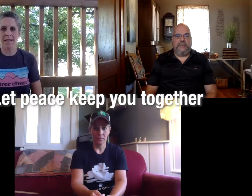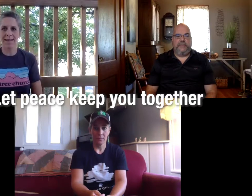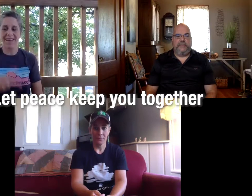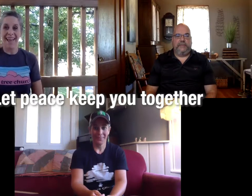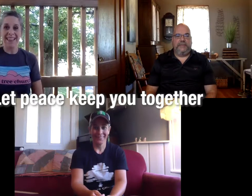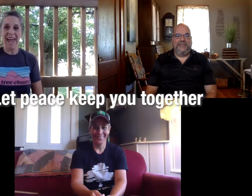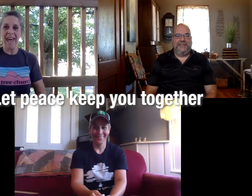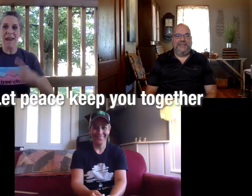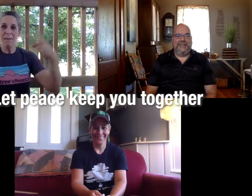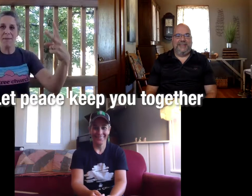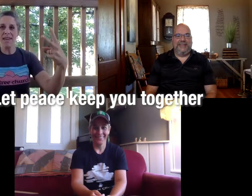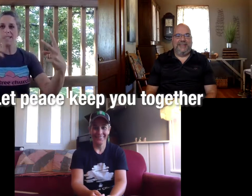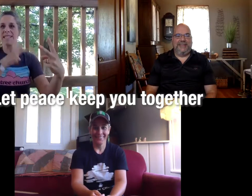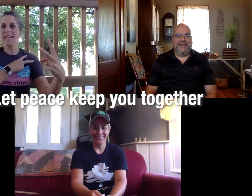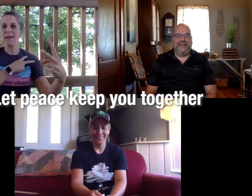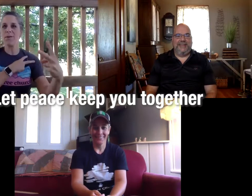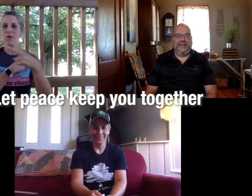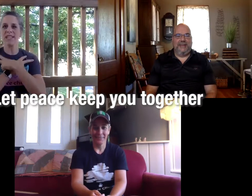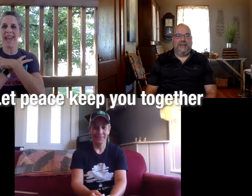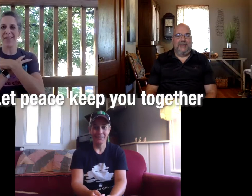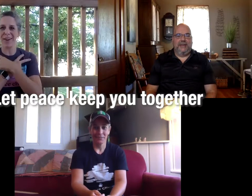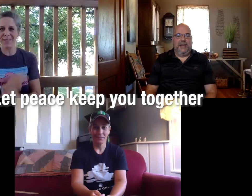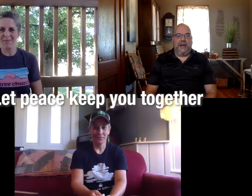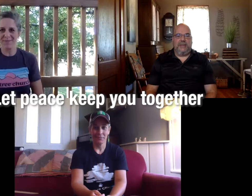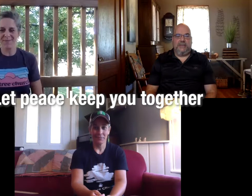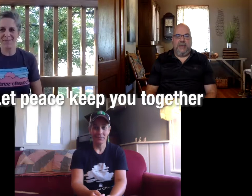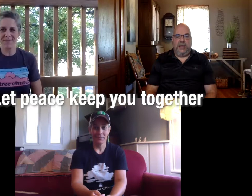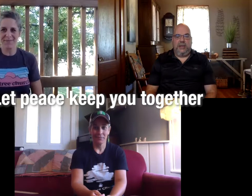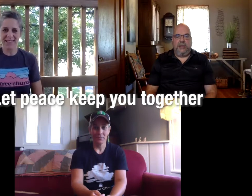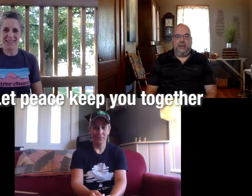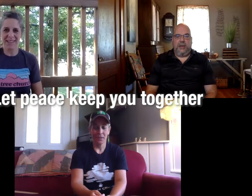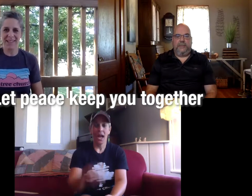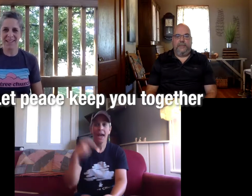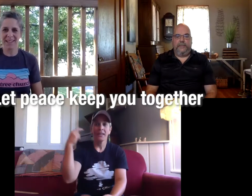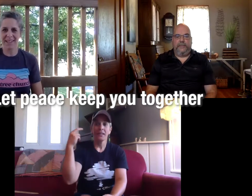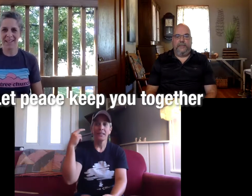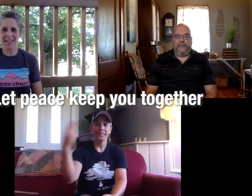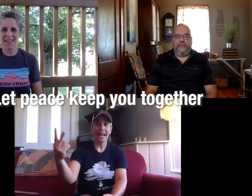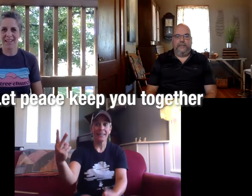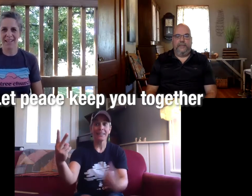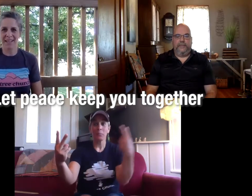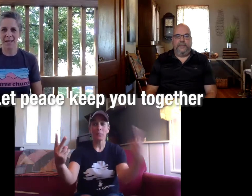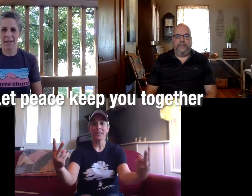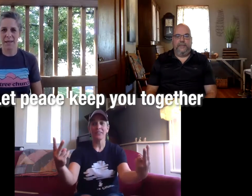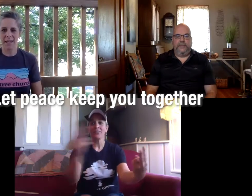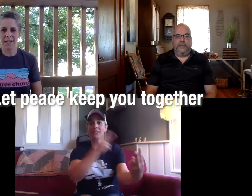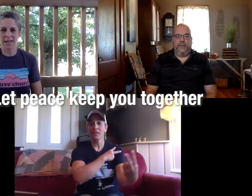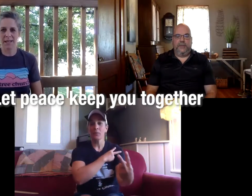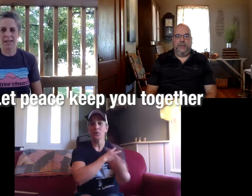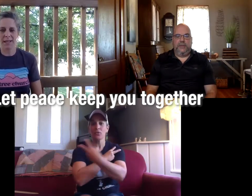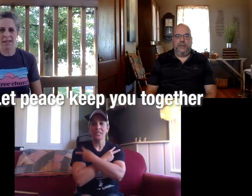let peace keep you together all right miss abelia you're out let peace